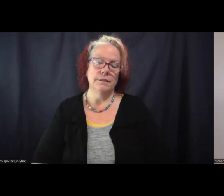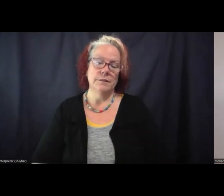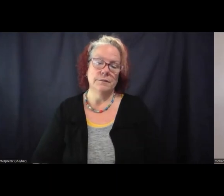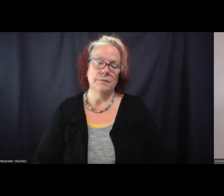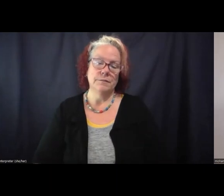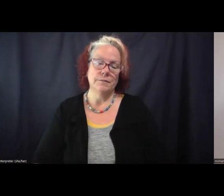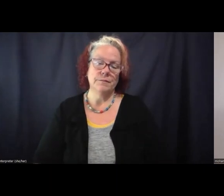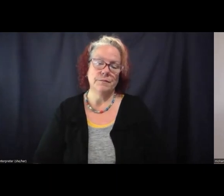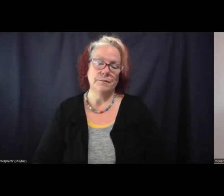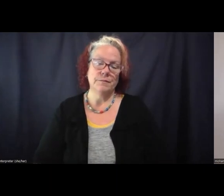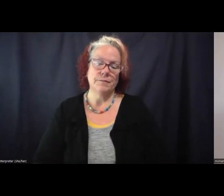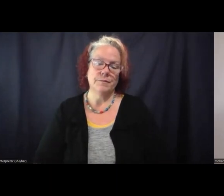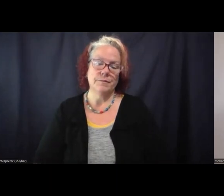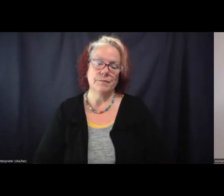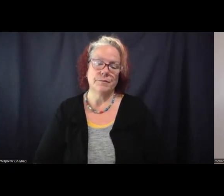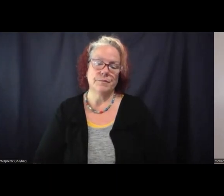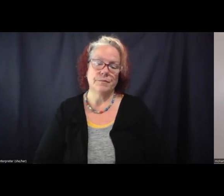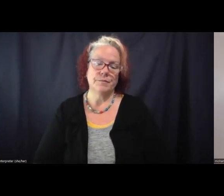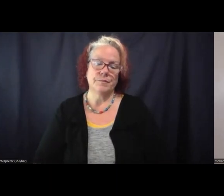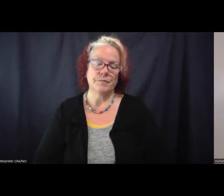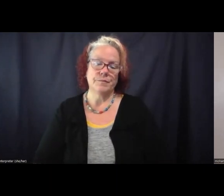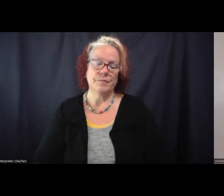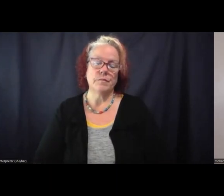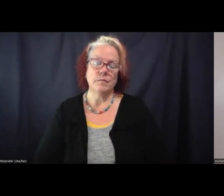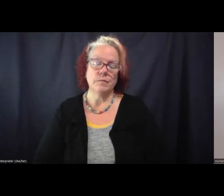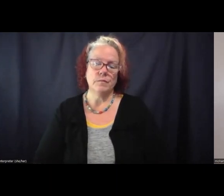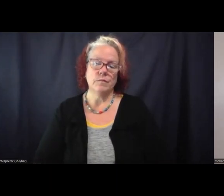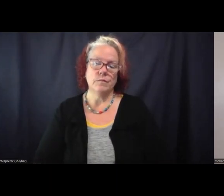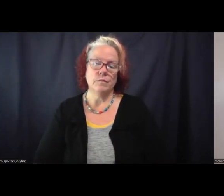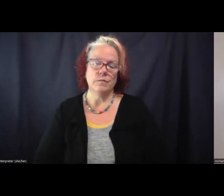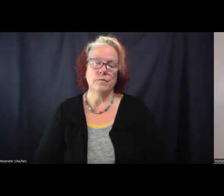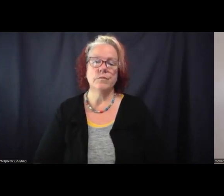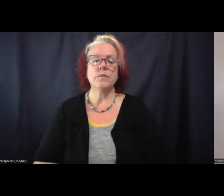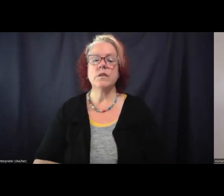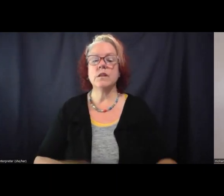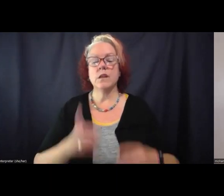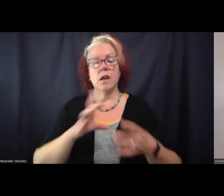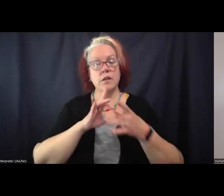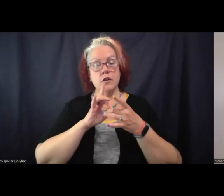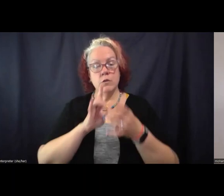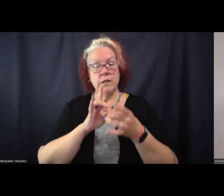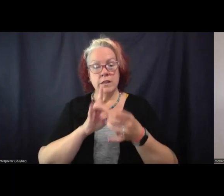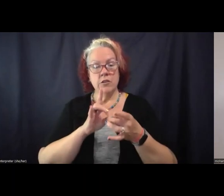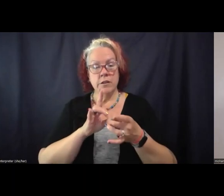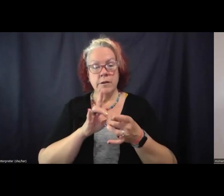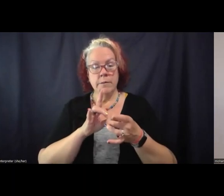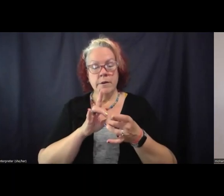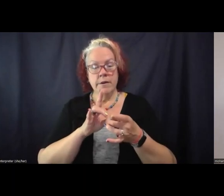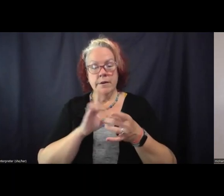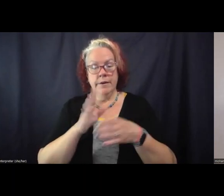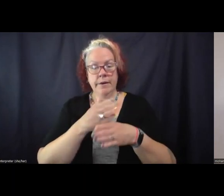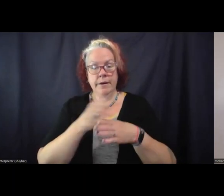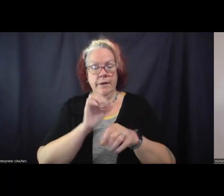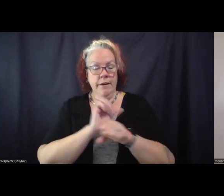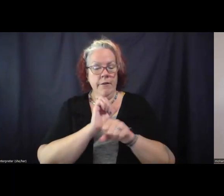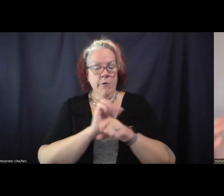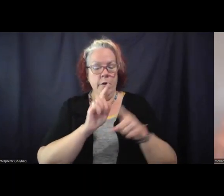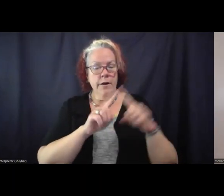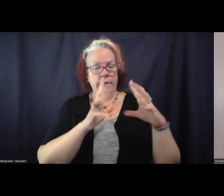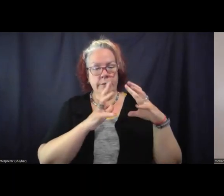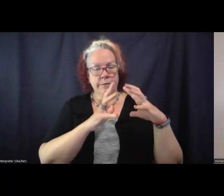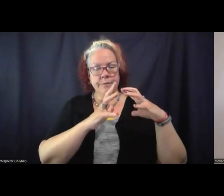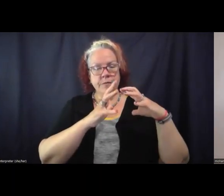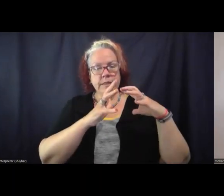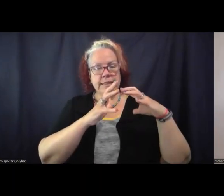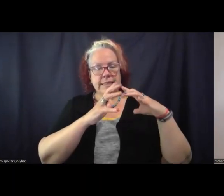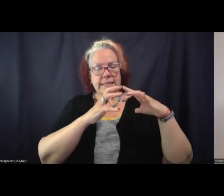you know, what, what is the relationship between the work of dismantling, of like